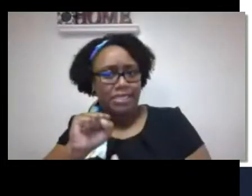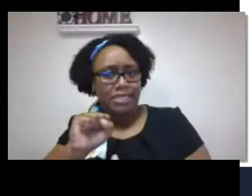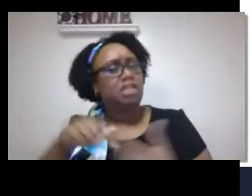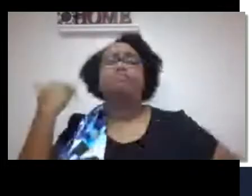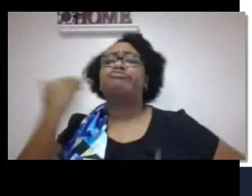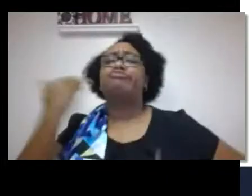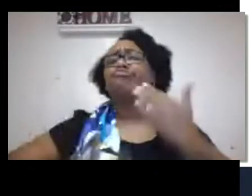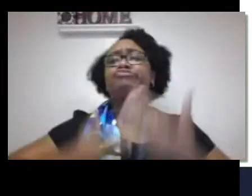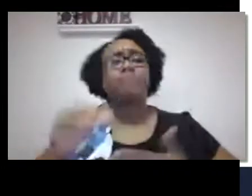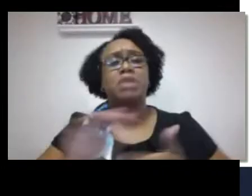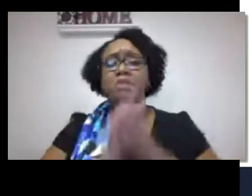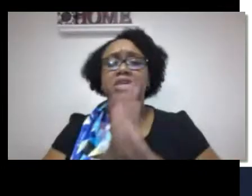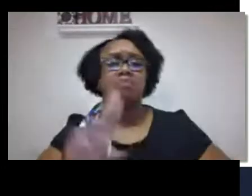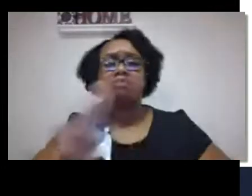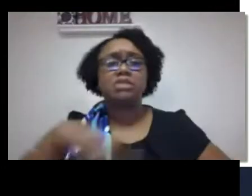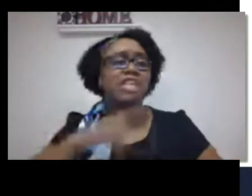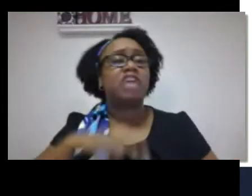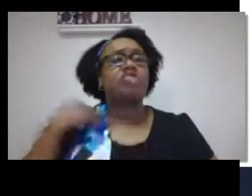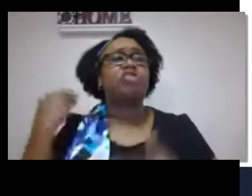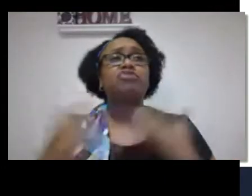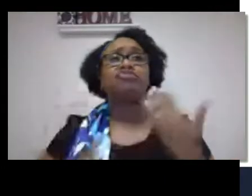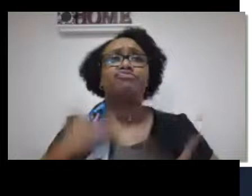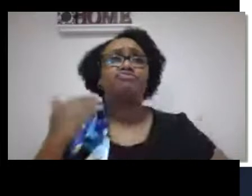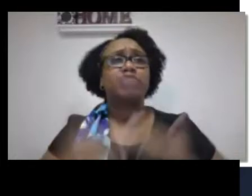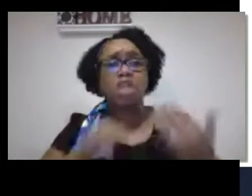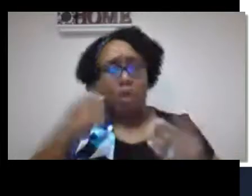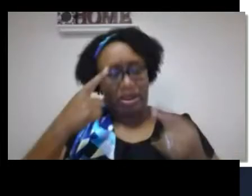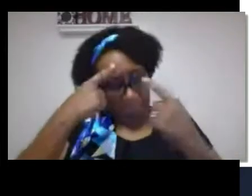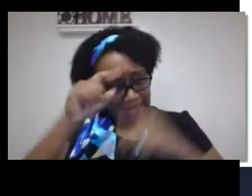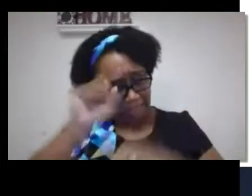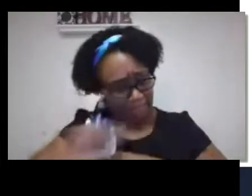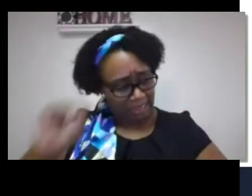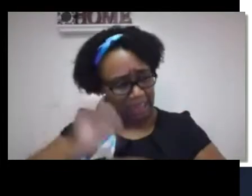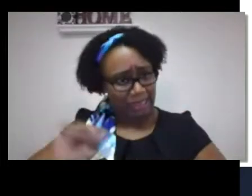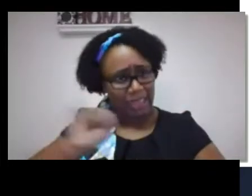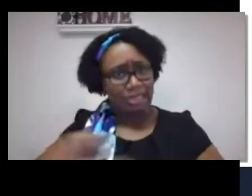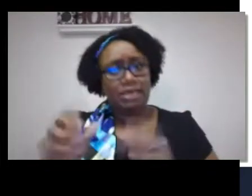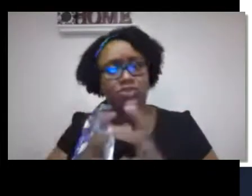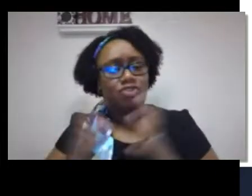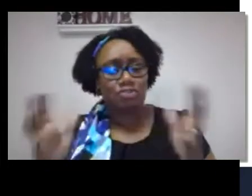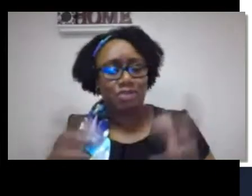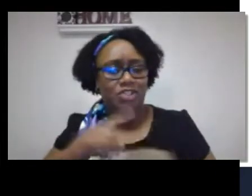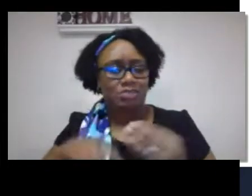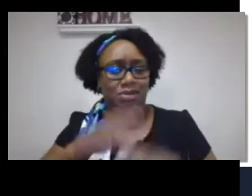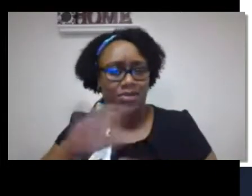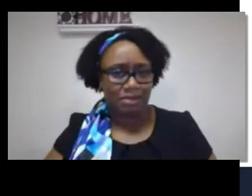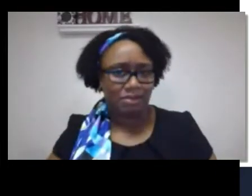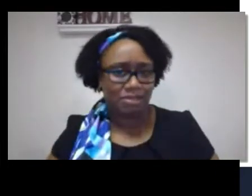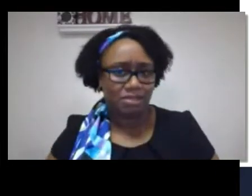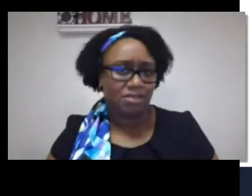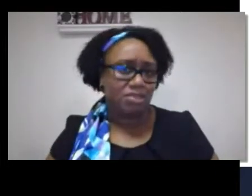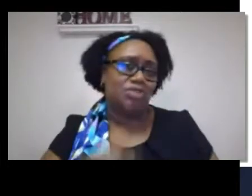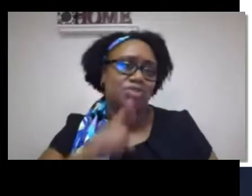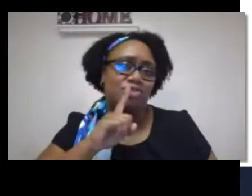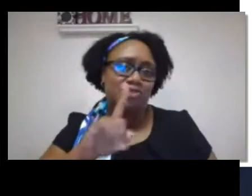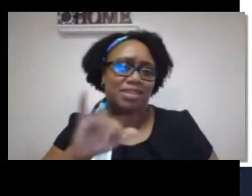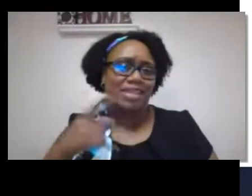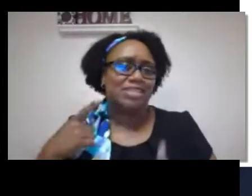unconsciously aware on how to address bias.